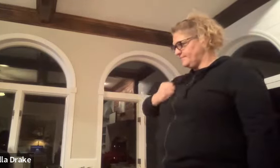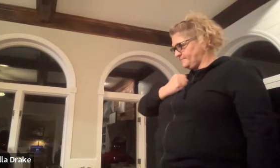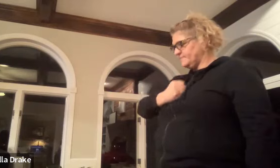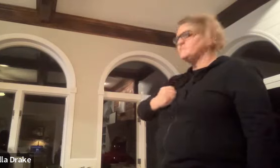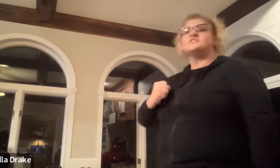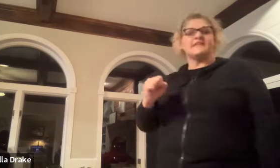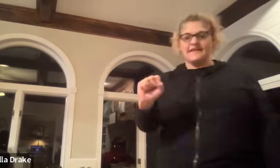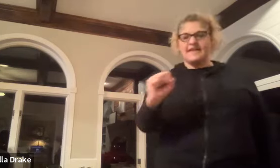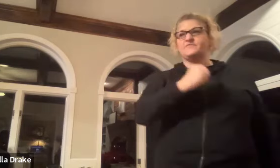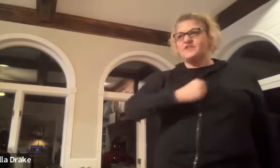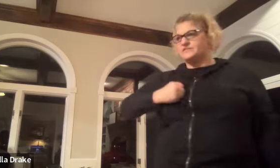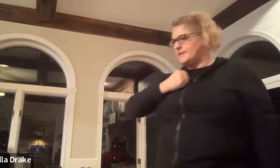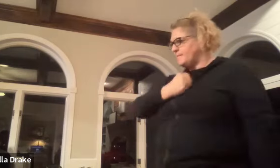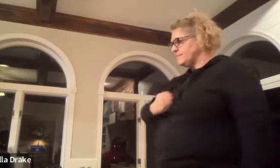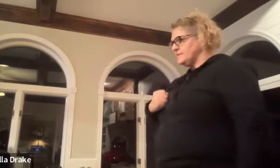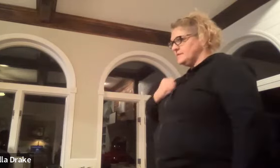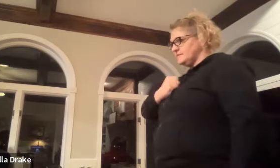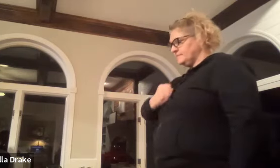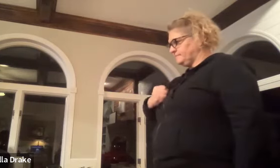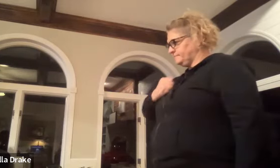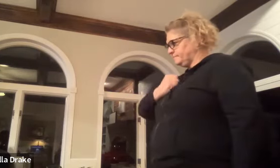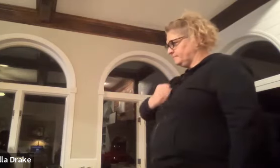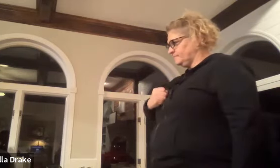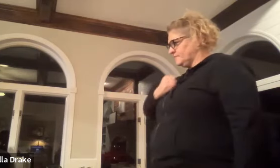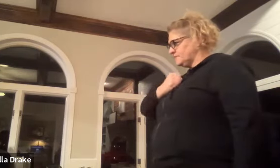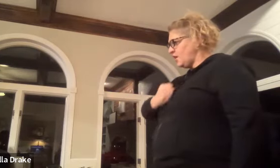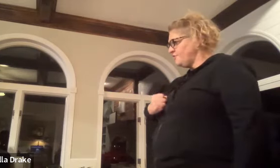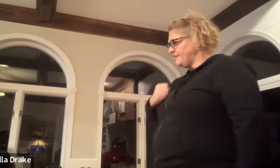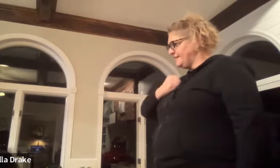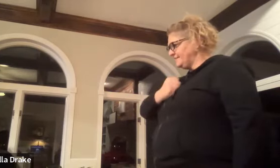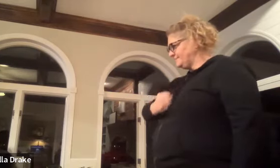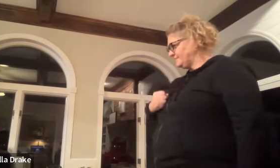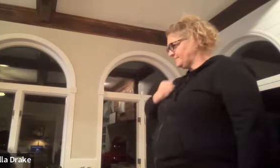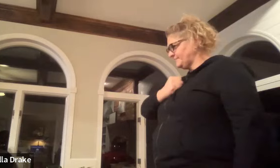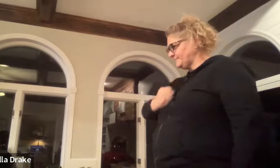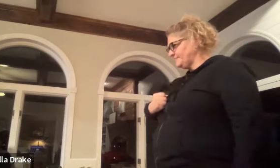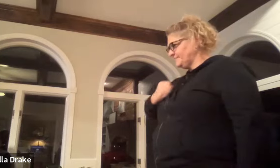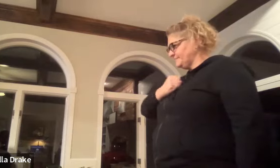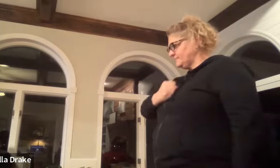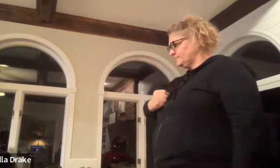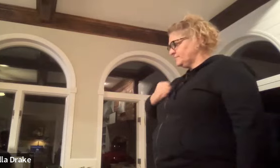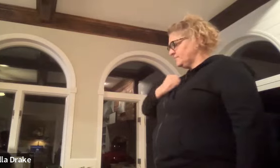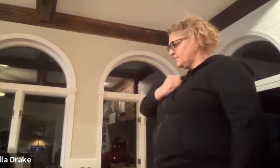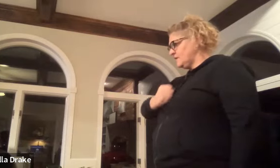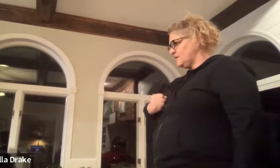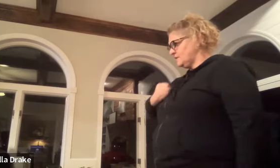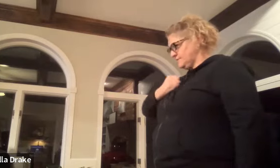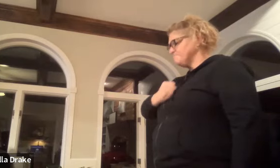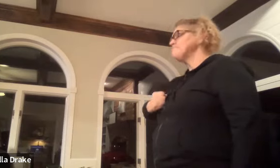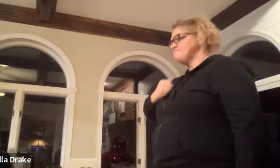fist just in the fist this yes sorry sorry this is sorry close this open